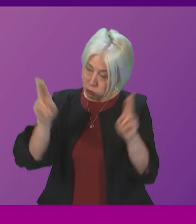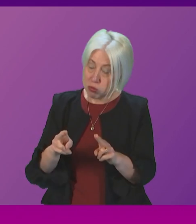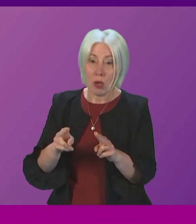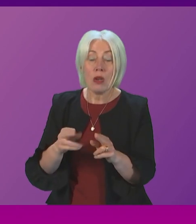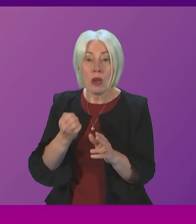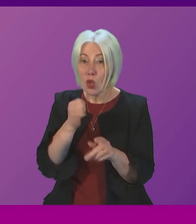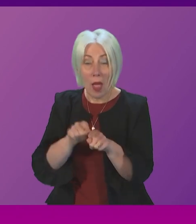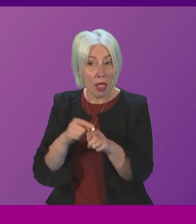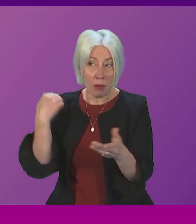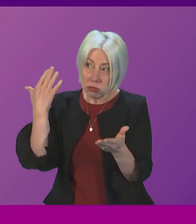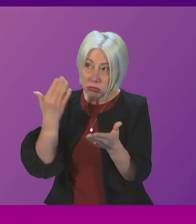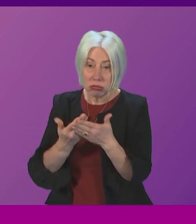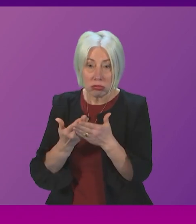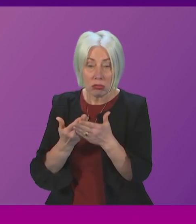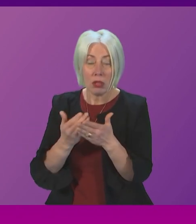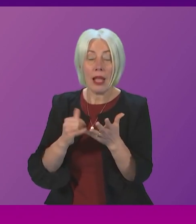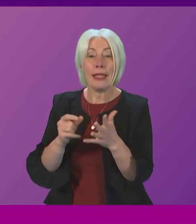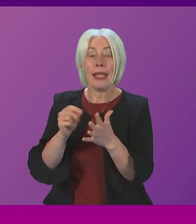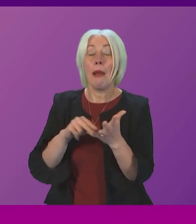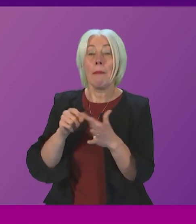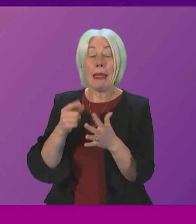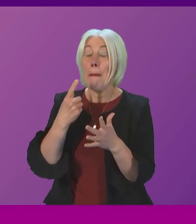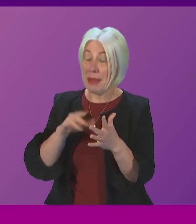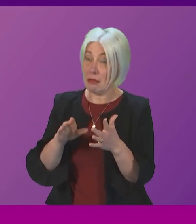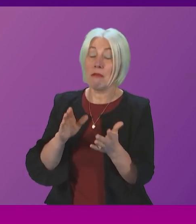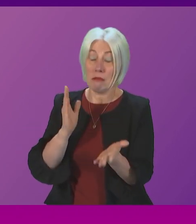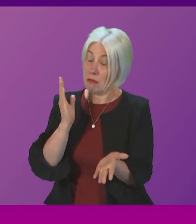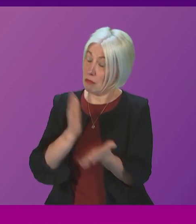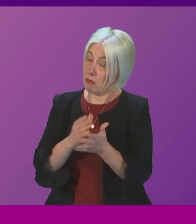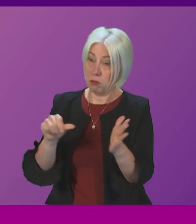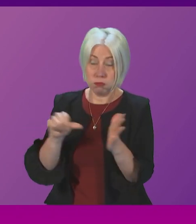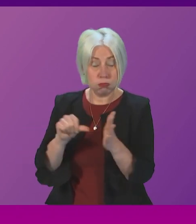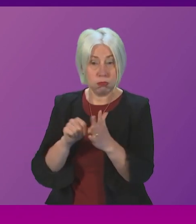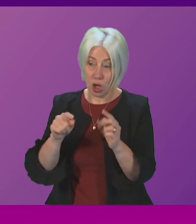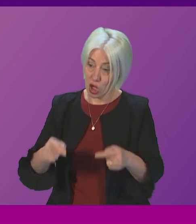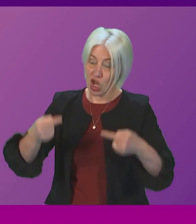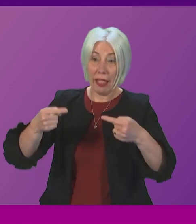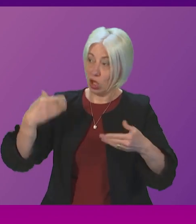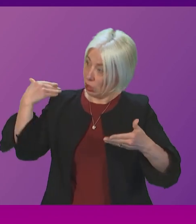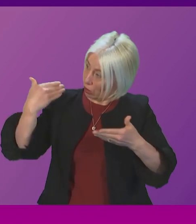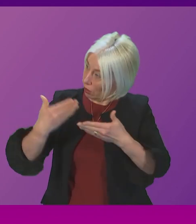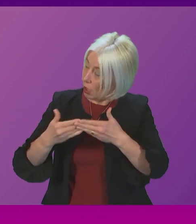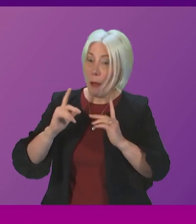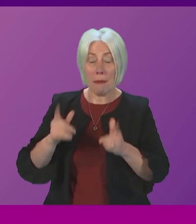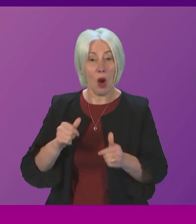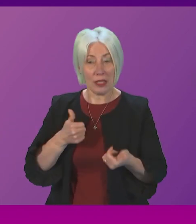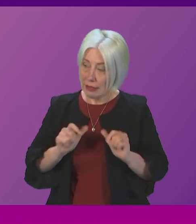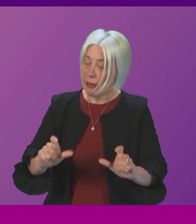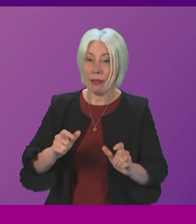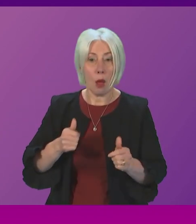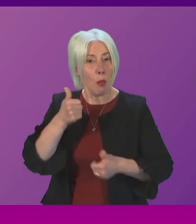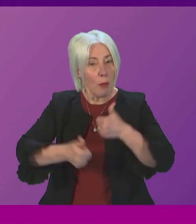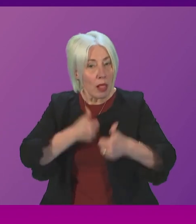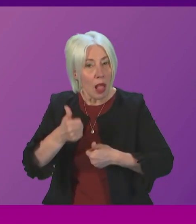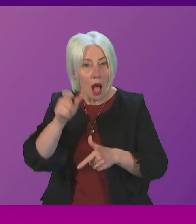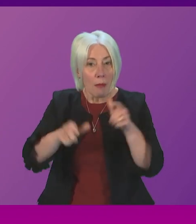despite the fact that the SNP has undoubtedly had some of the most difficult and challenging weeks we still enjoy incredibly popular support